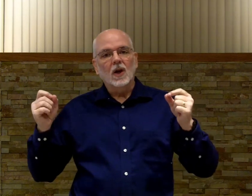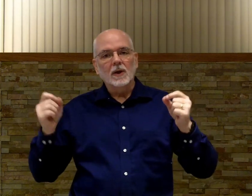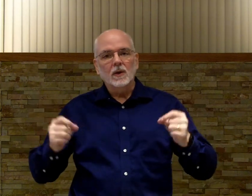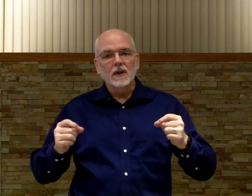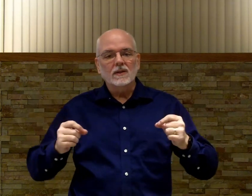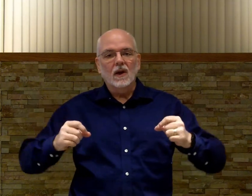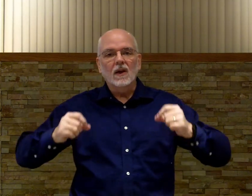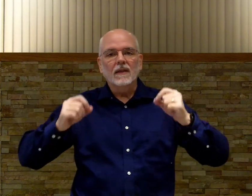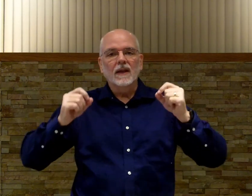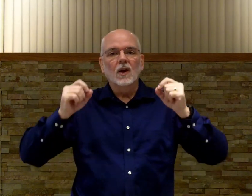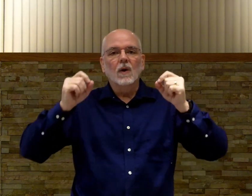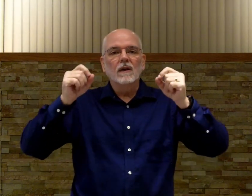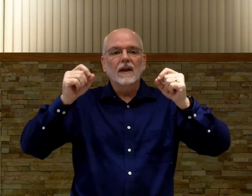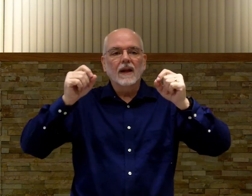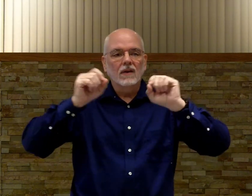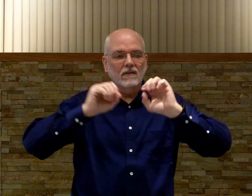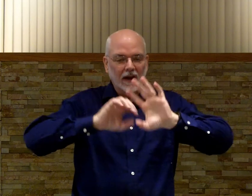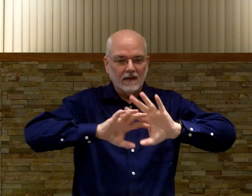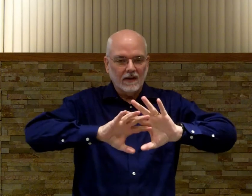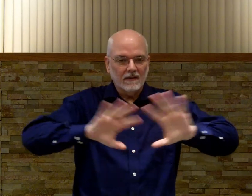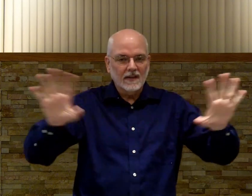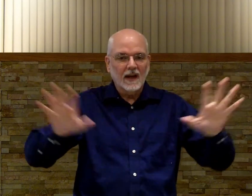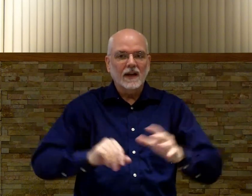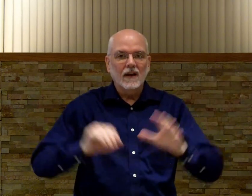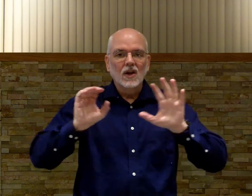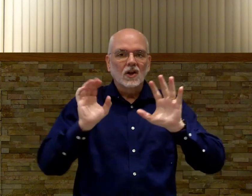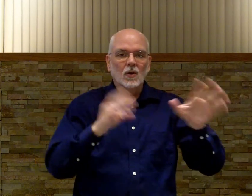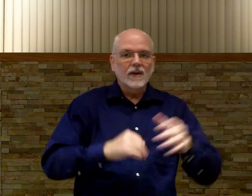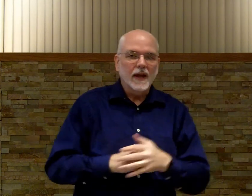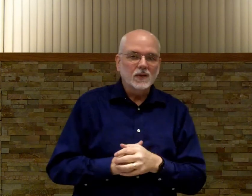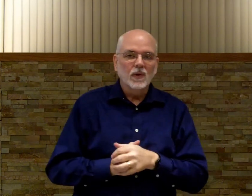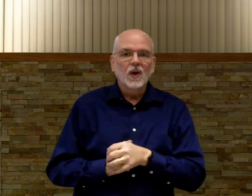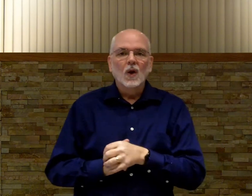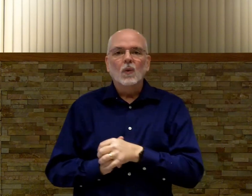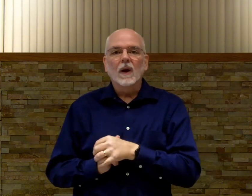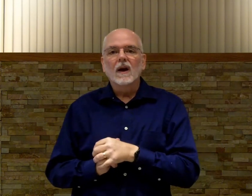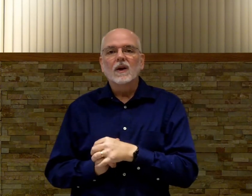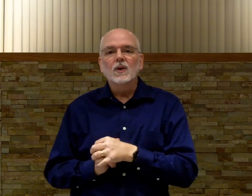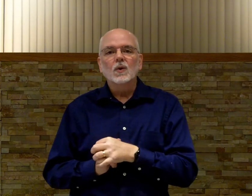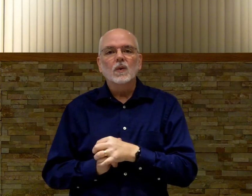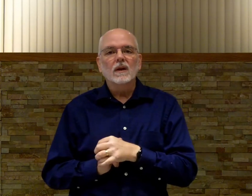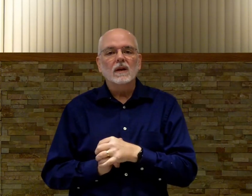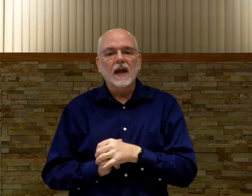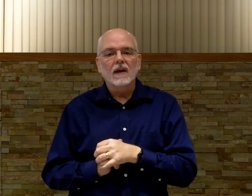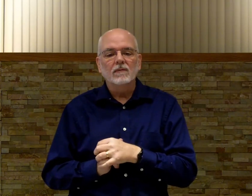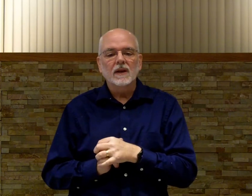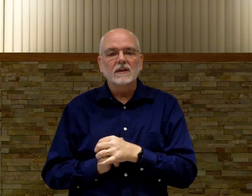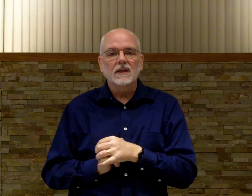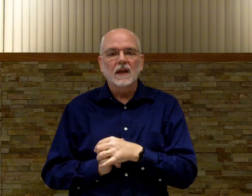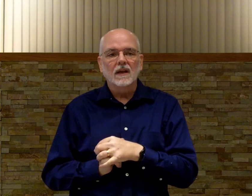going to be doing this song. Then go on. And you've got the signing down. Go on to the next one. Where you will have me singing